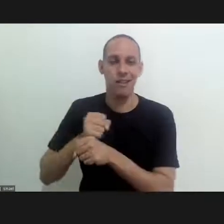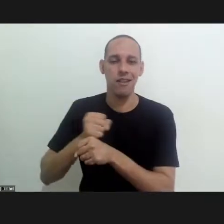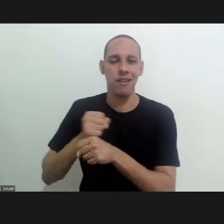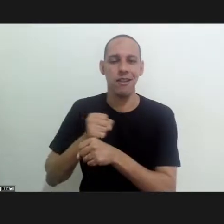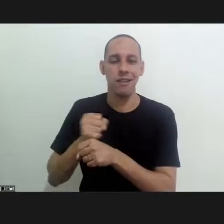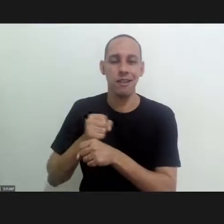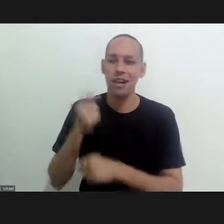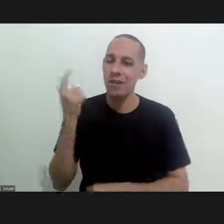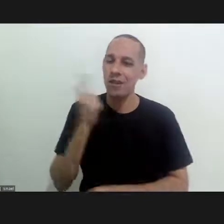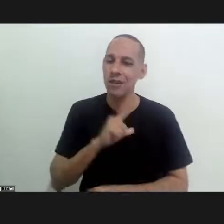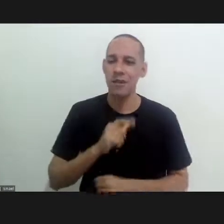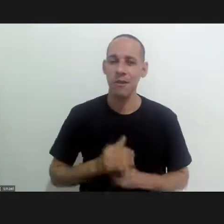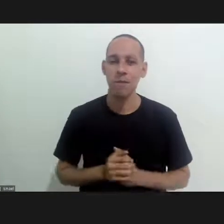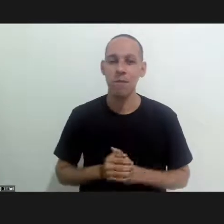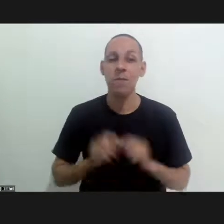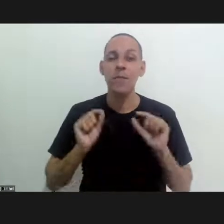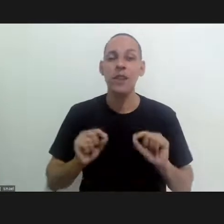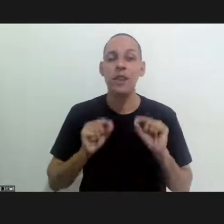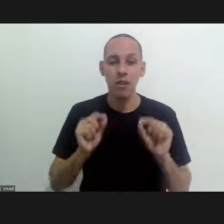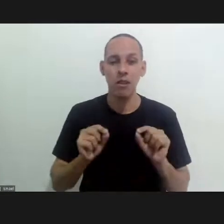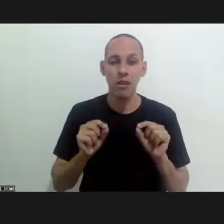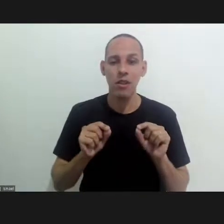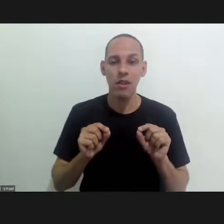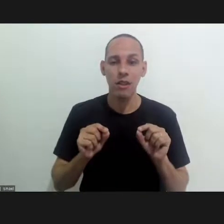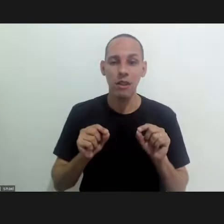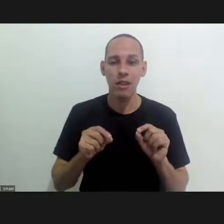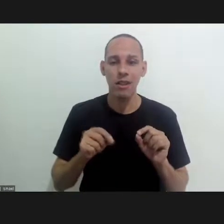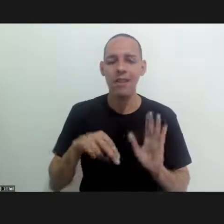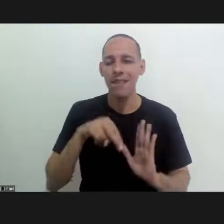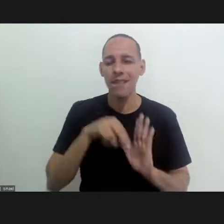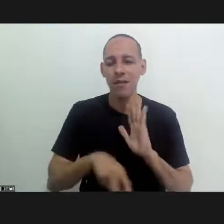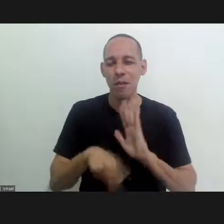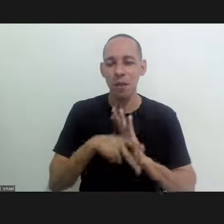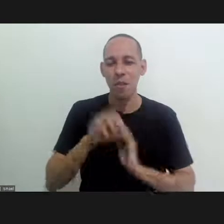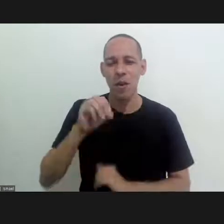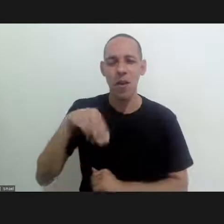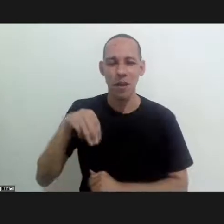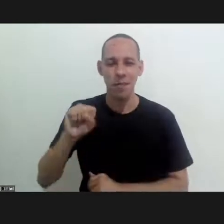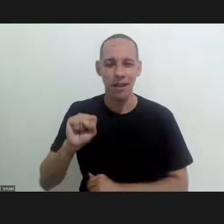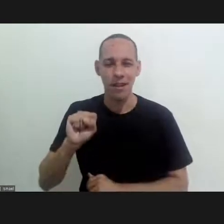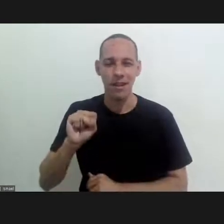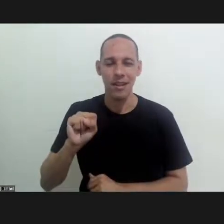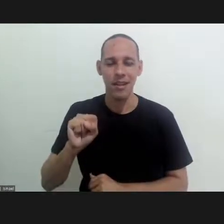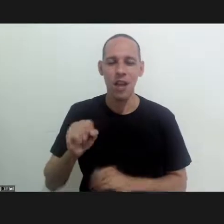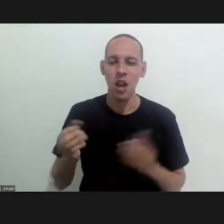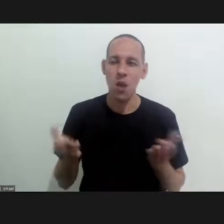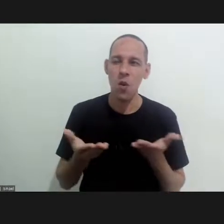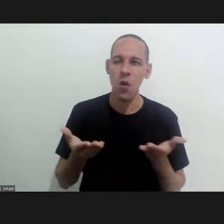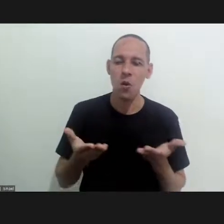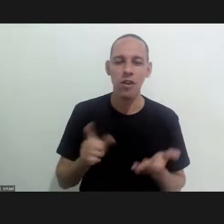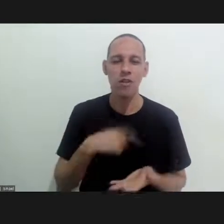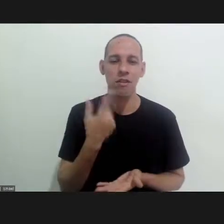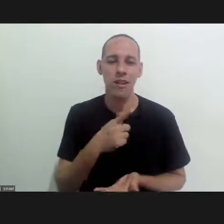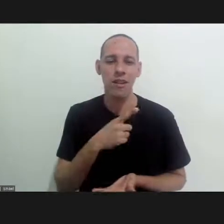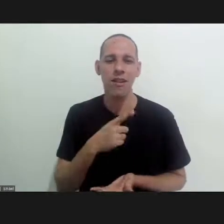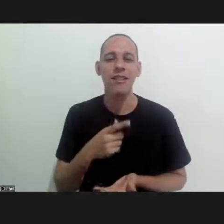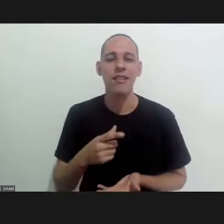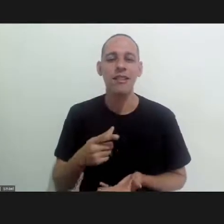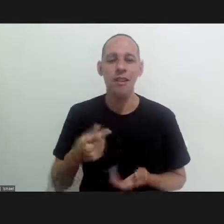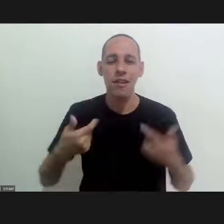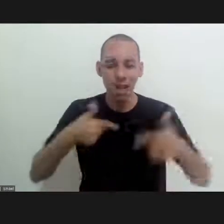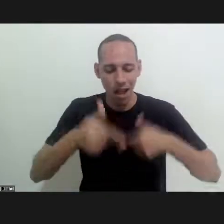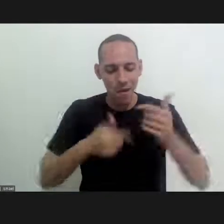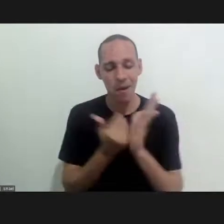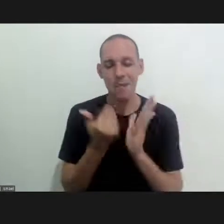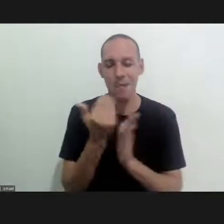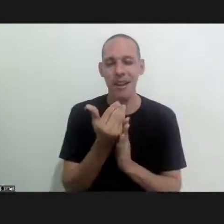years in order to be concretely reached at the world health organization level. Today that is what